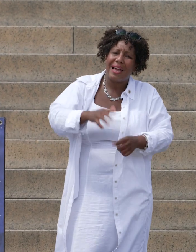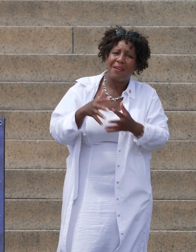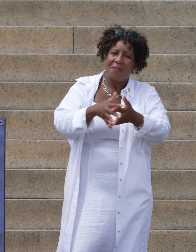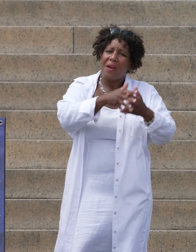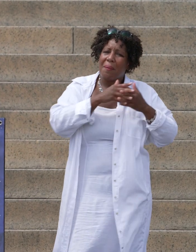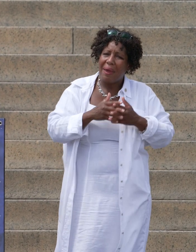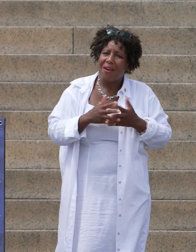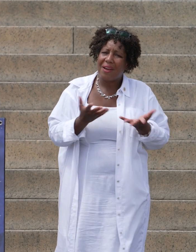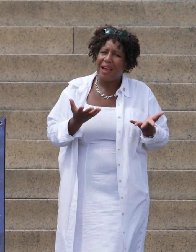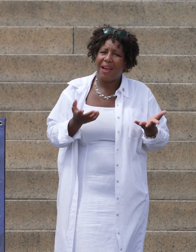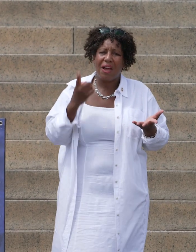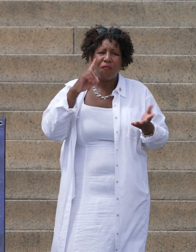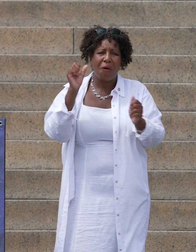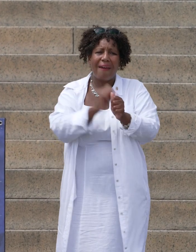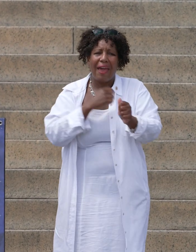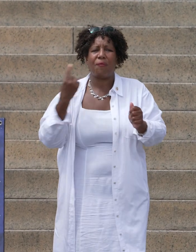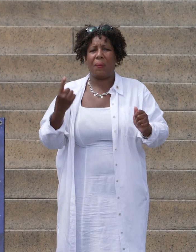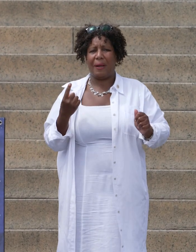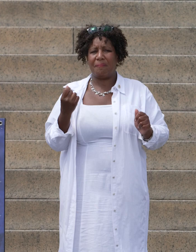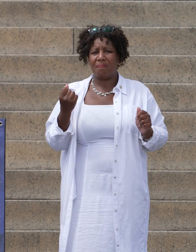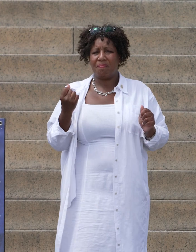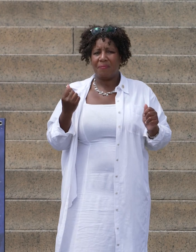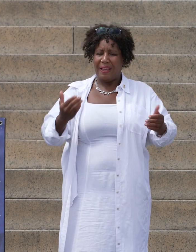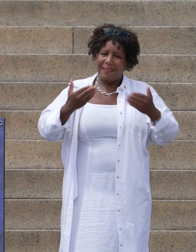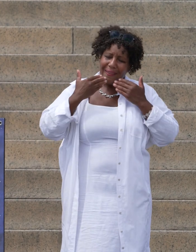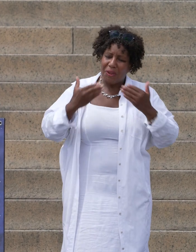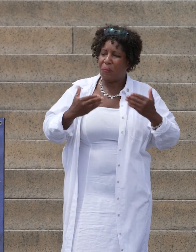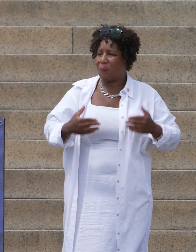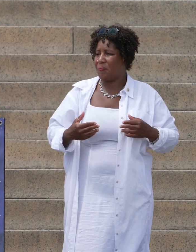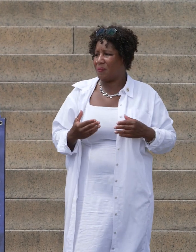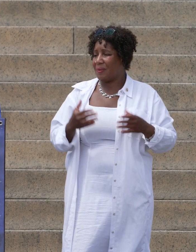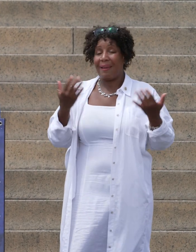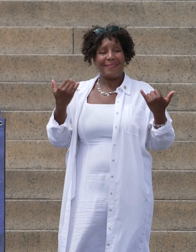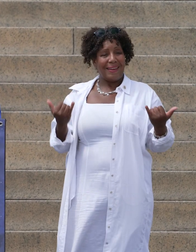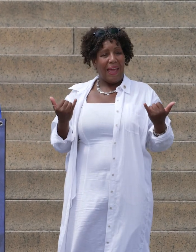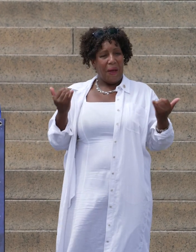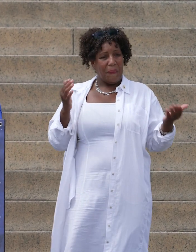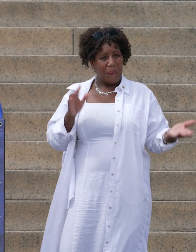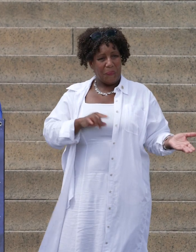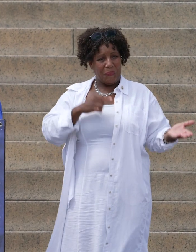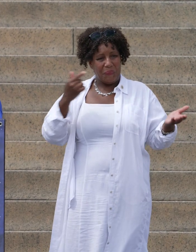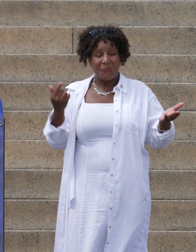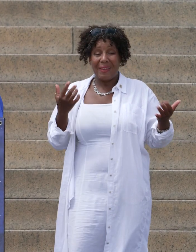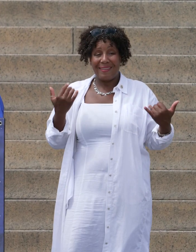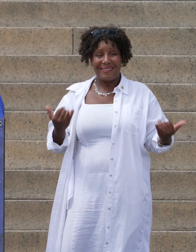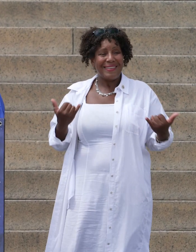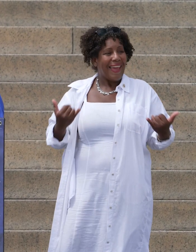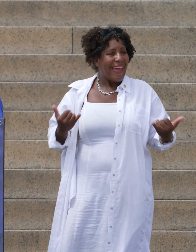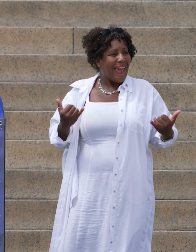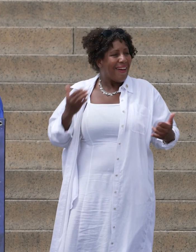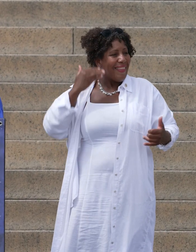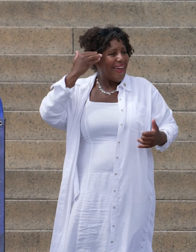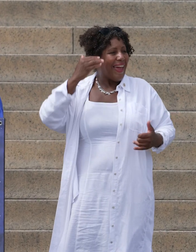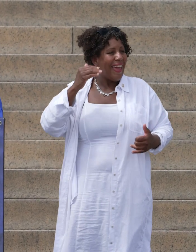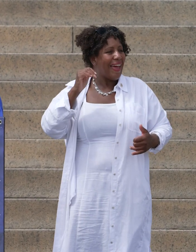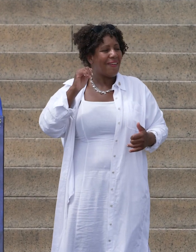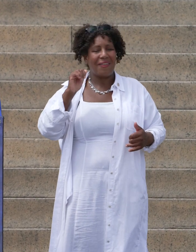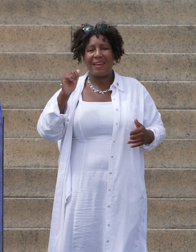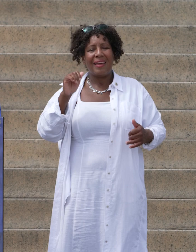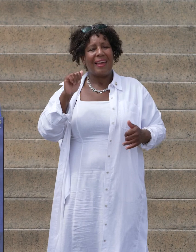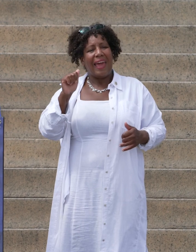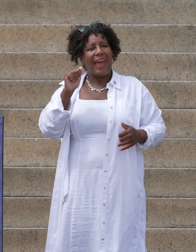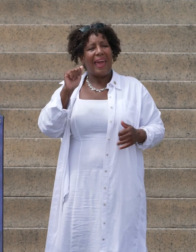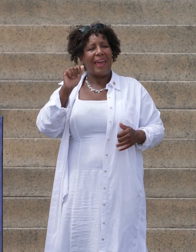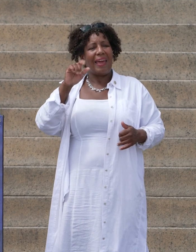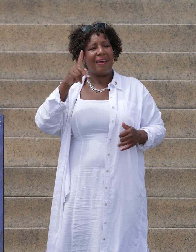America for everyone. Thank you. And now, the head of the A. Philip Randolph